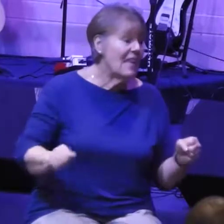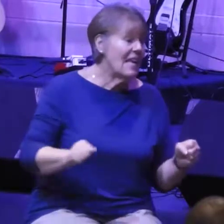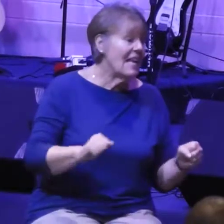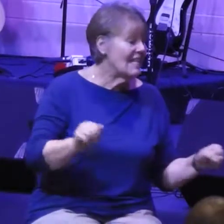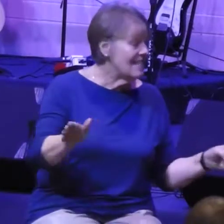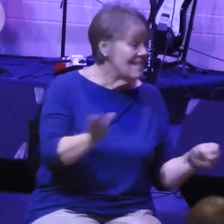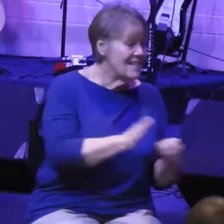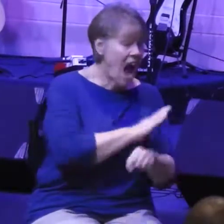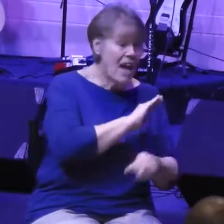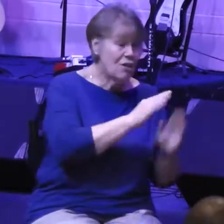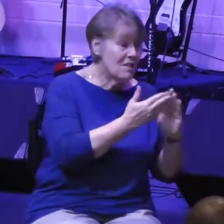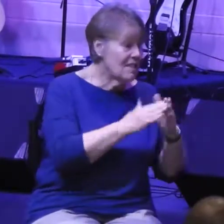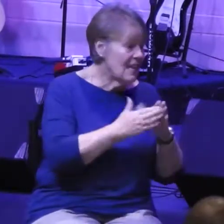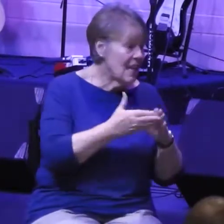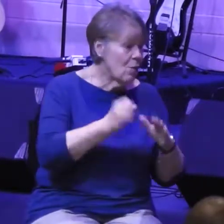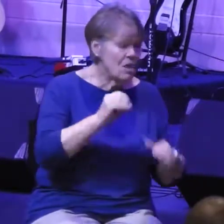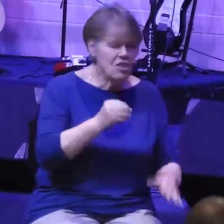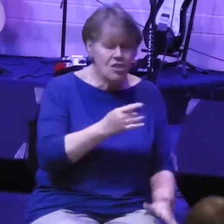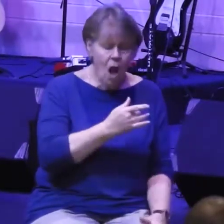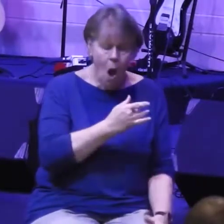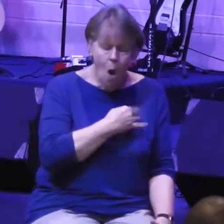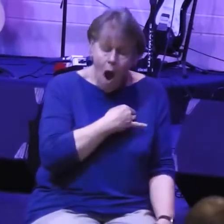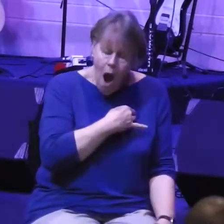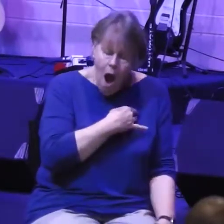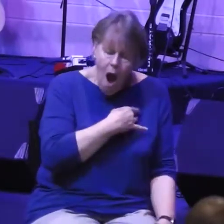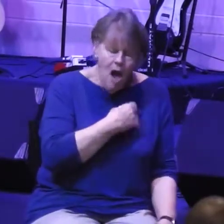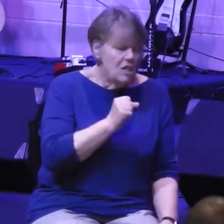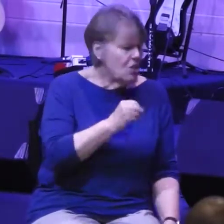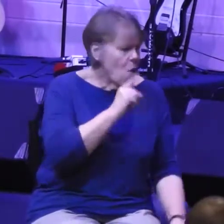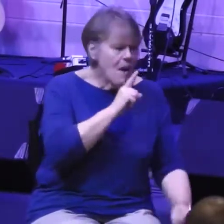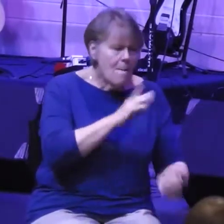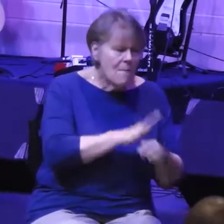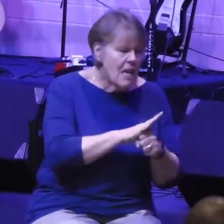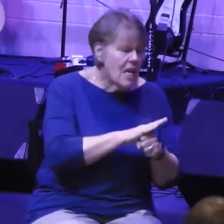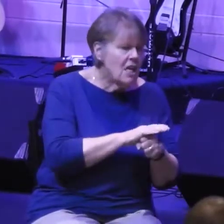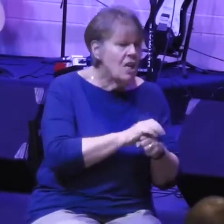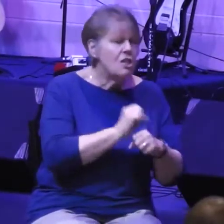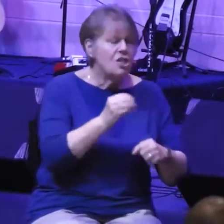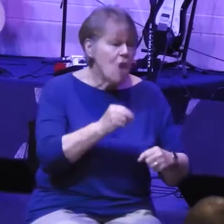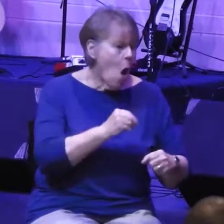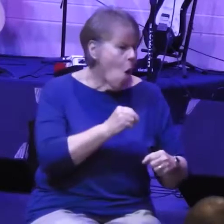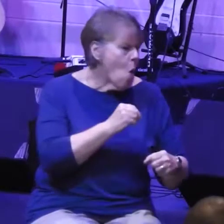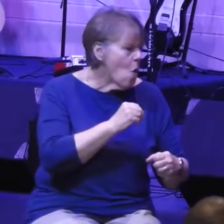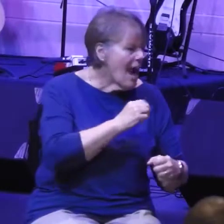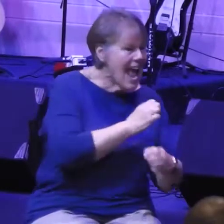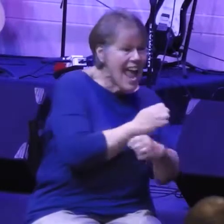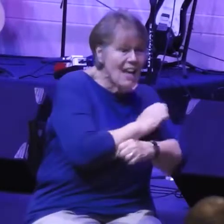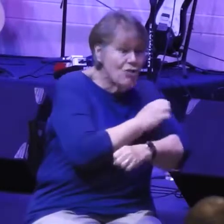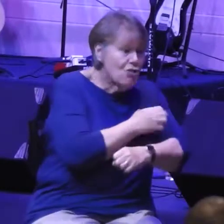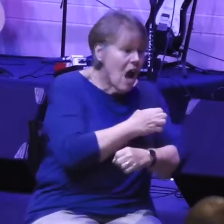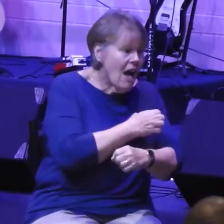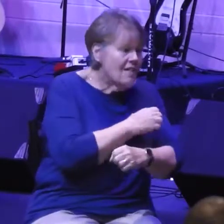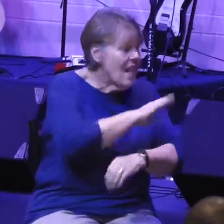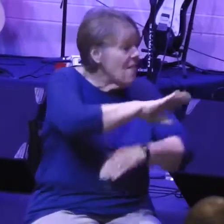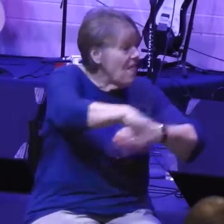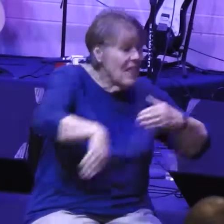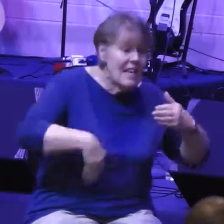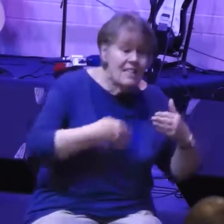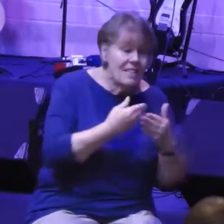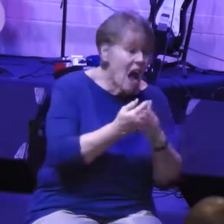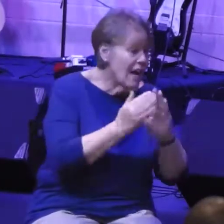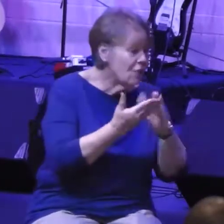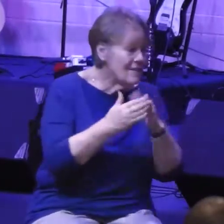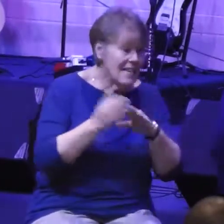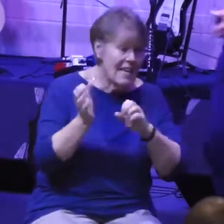moved, was so committed, was so energized that the entire city came out to rebuild the wall.